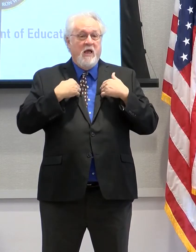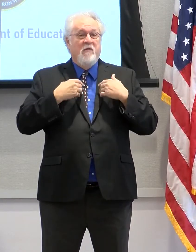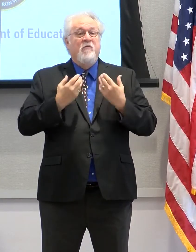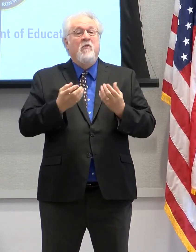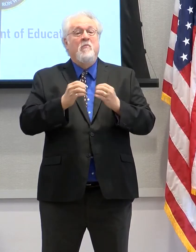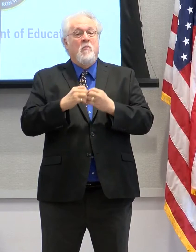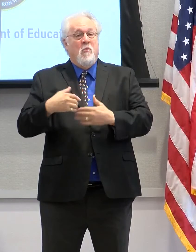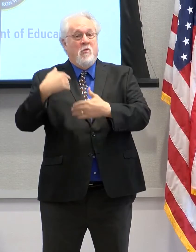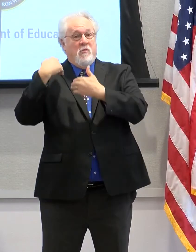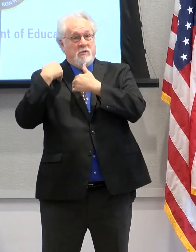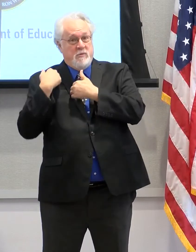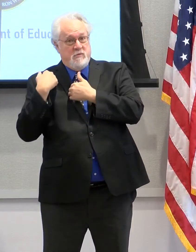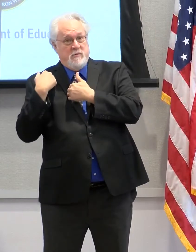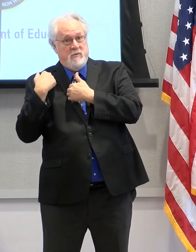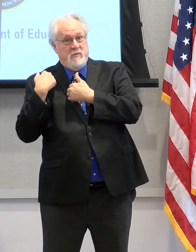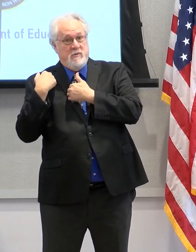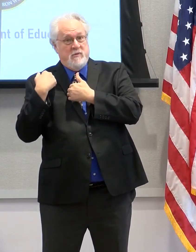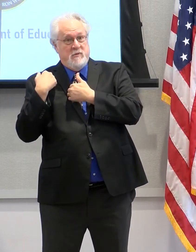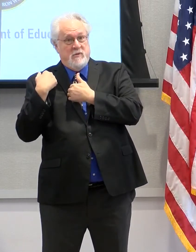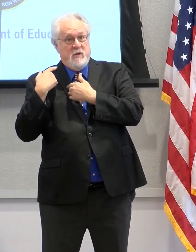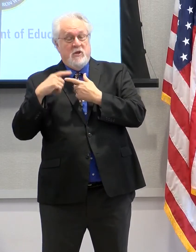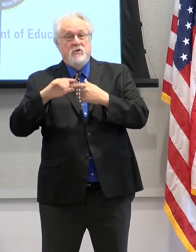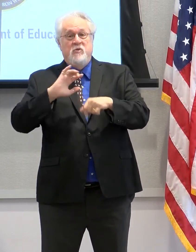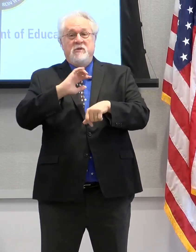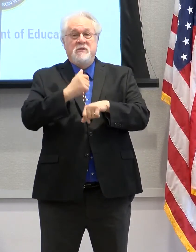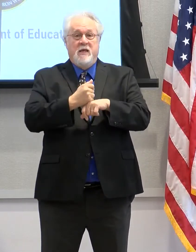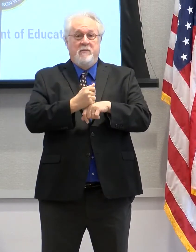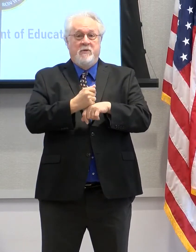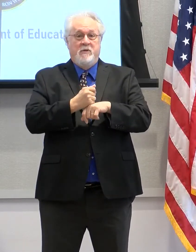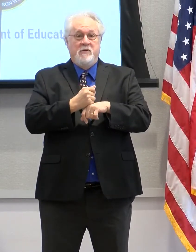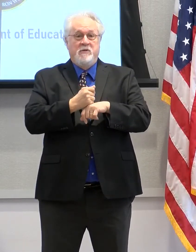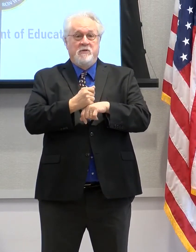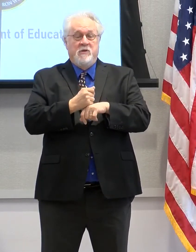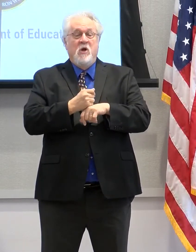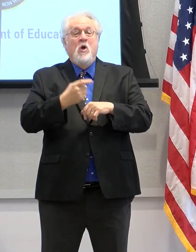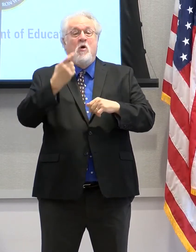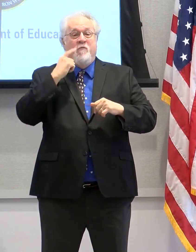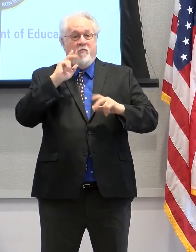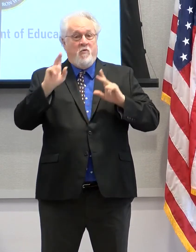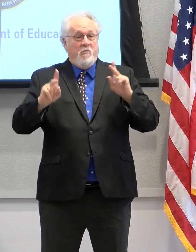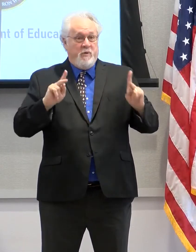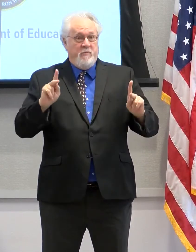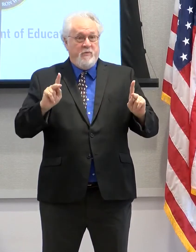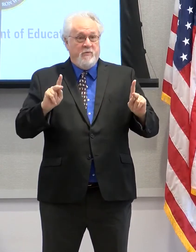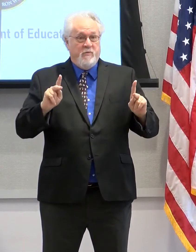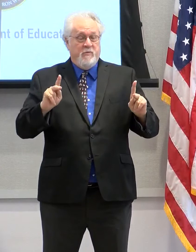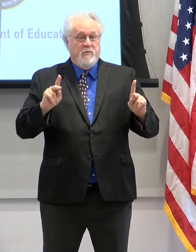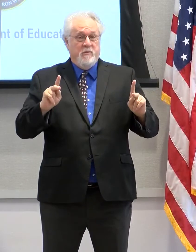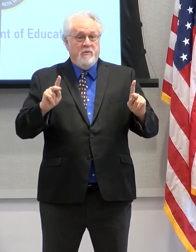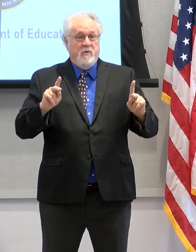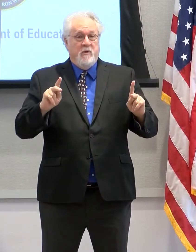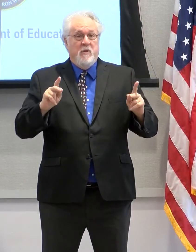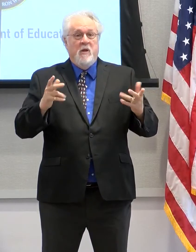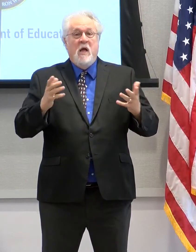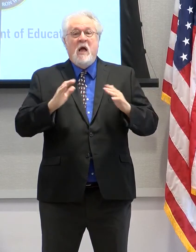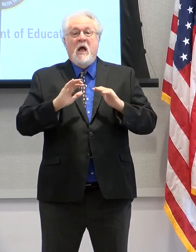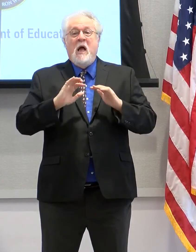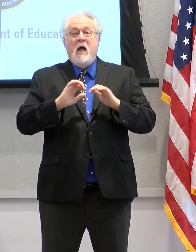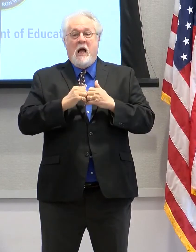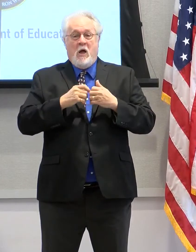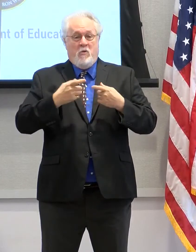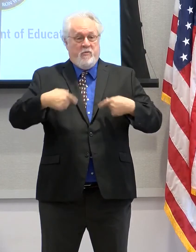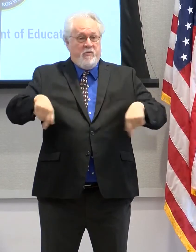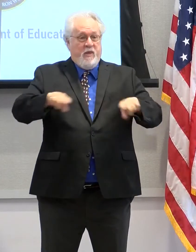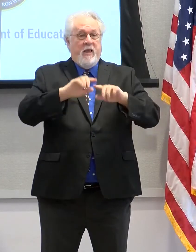responsibility of establishing for the stakeholders of this state, you know, a platform for them to be